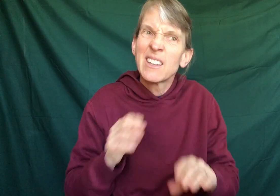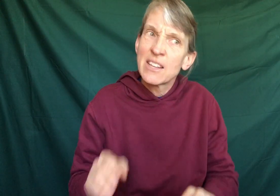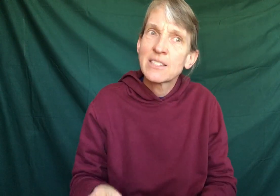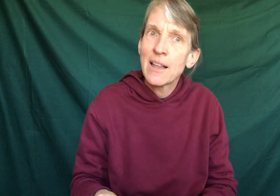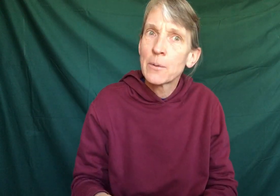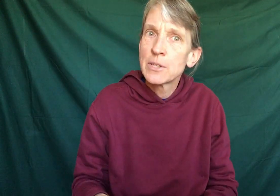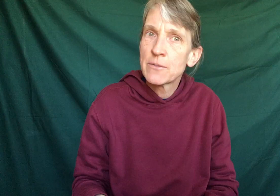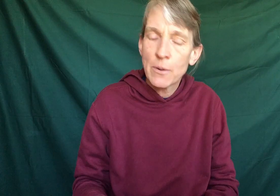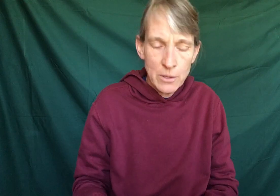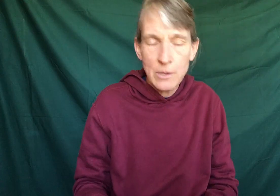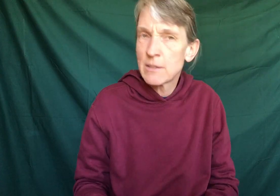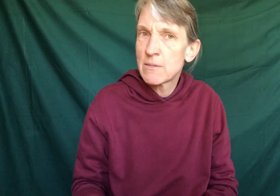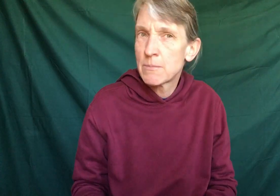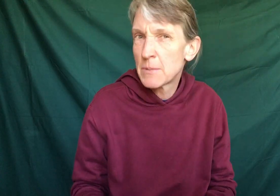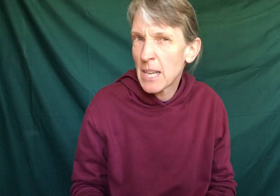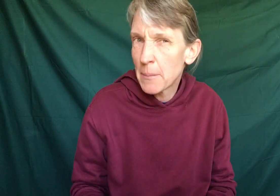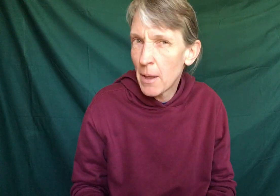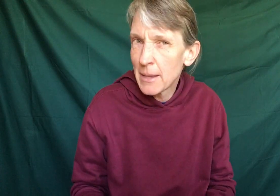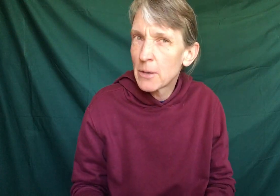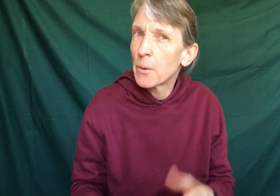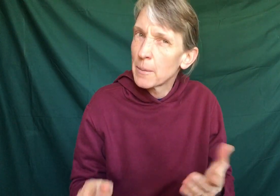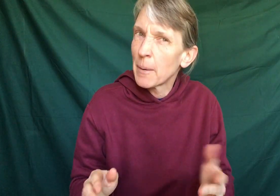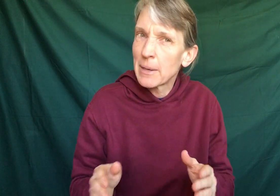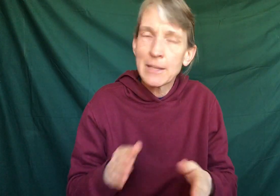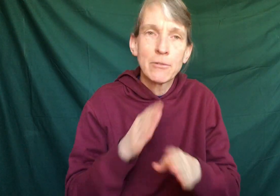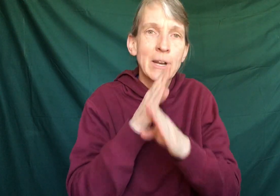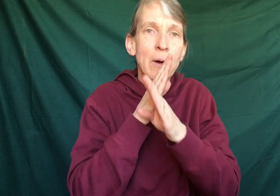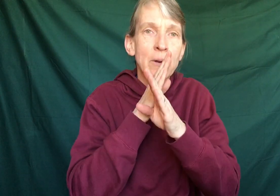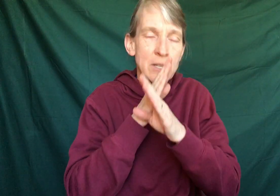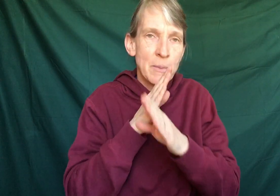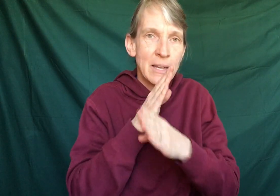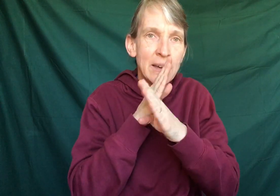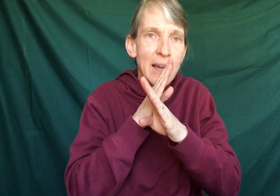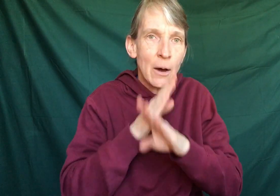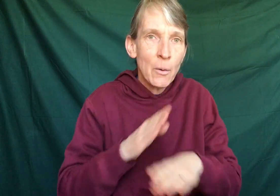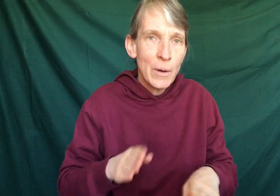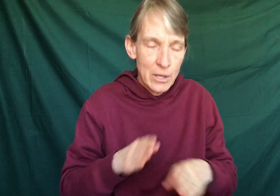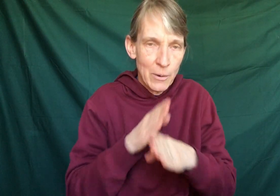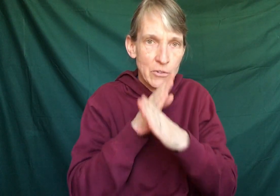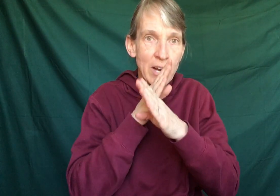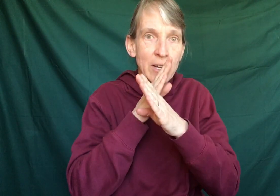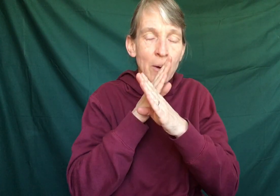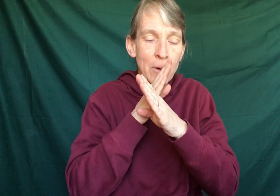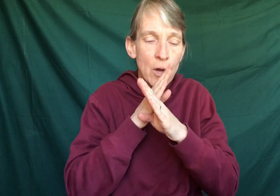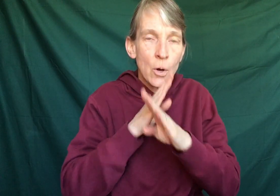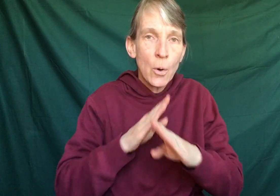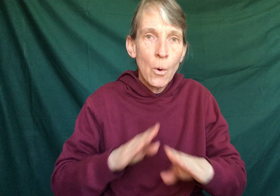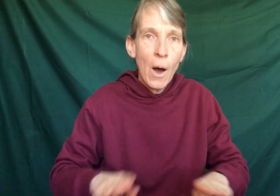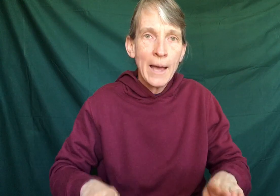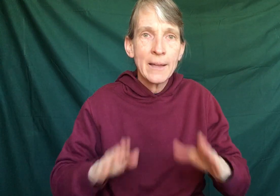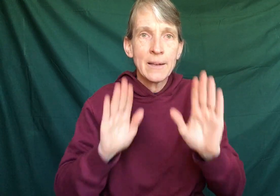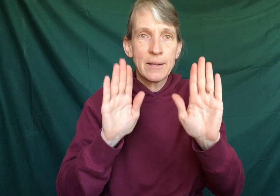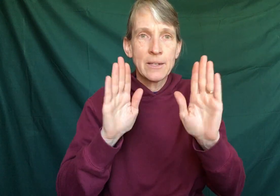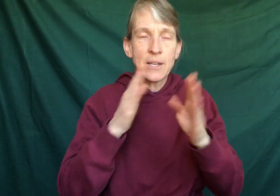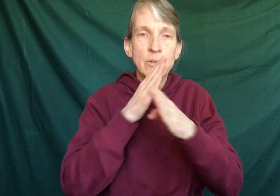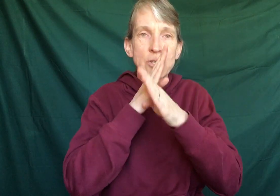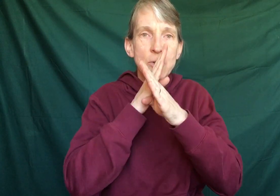That's a lot of words if you want. You can stick them all in, or you might want to leave one out, depending on how quick you are trying to go. Quiet, you take your two